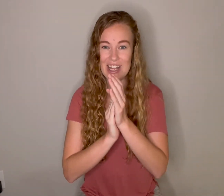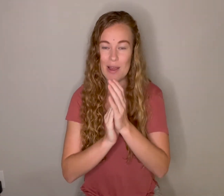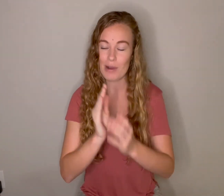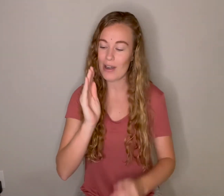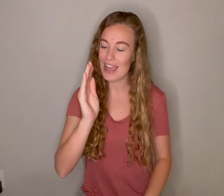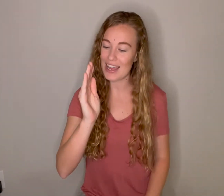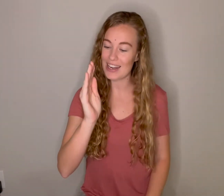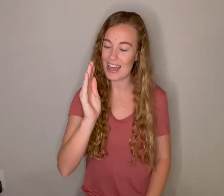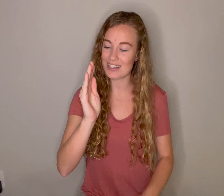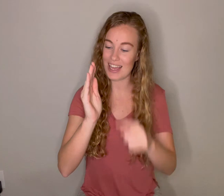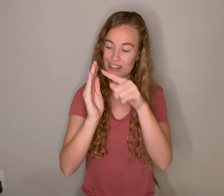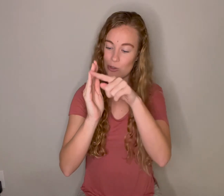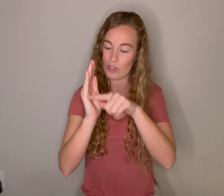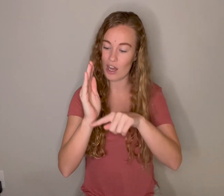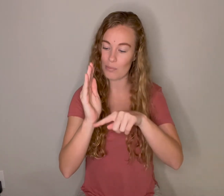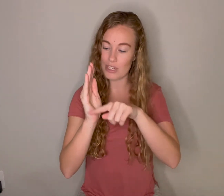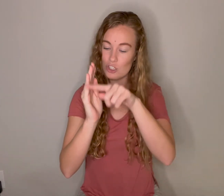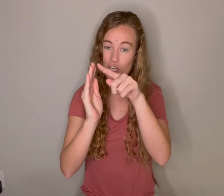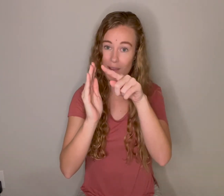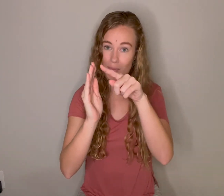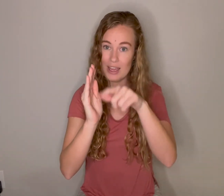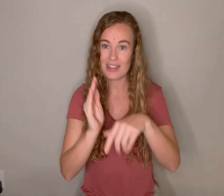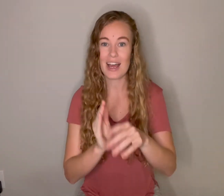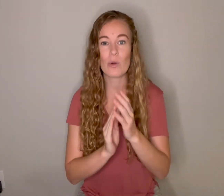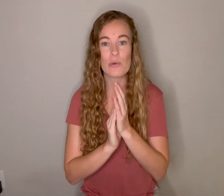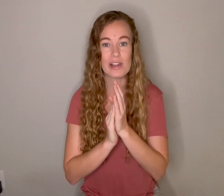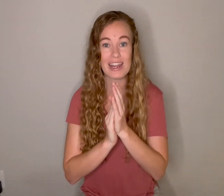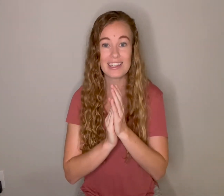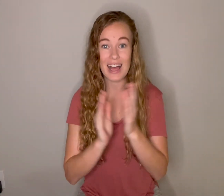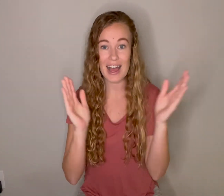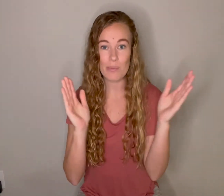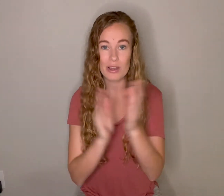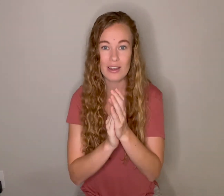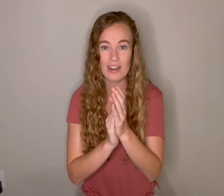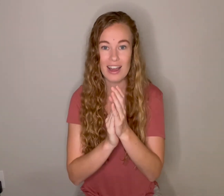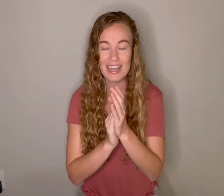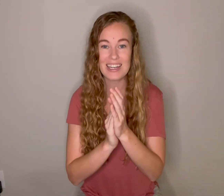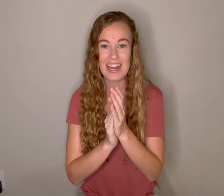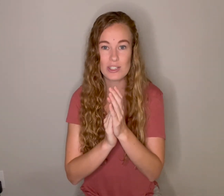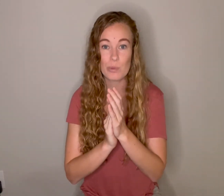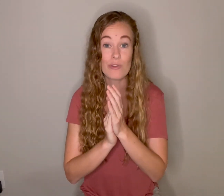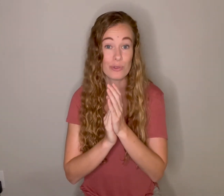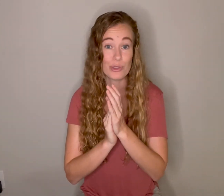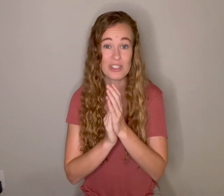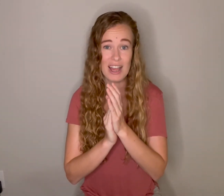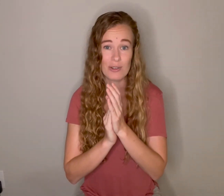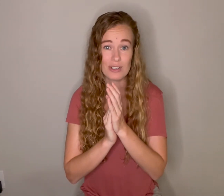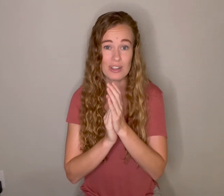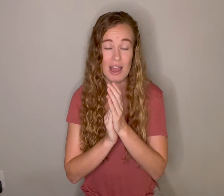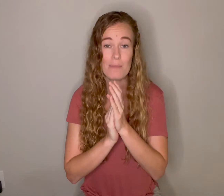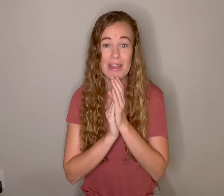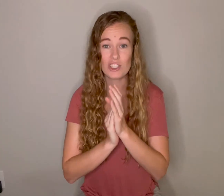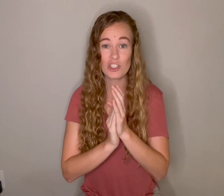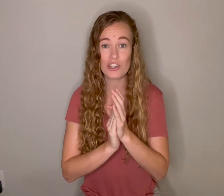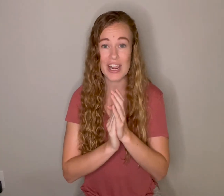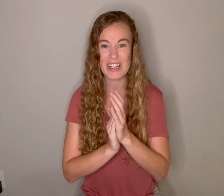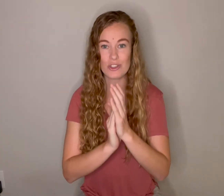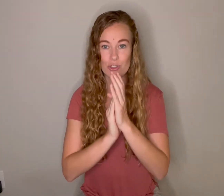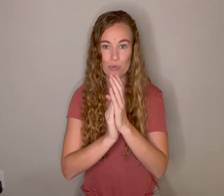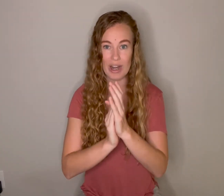My right hand has that little cupping shape. That way when I clap, I get a nice big full sound. Make sure your hands are directly